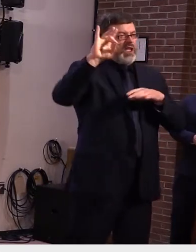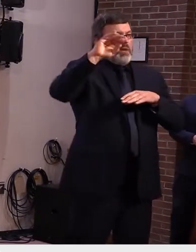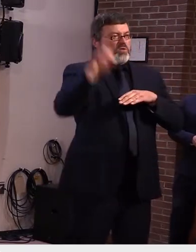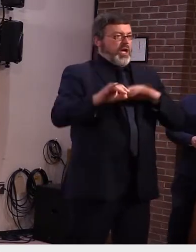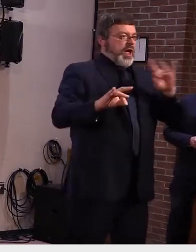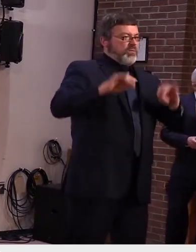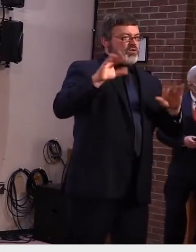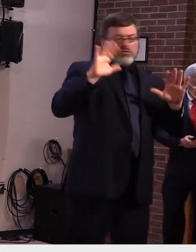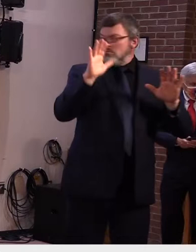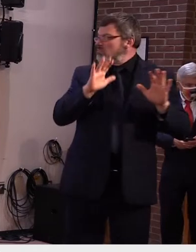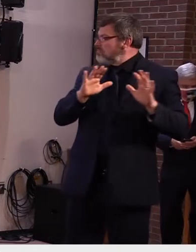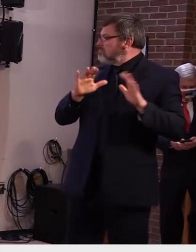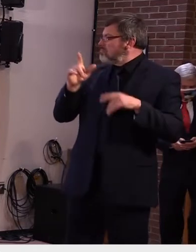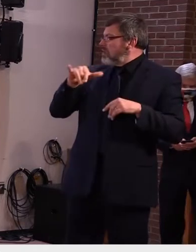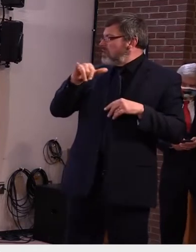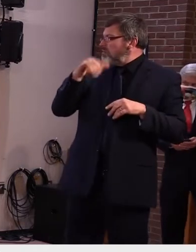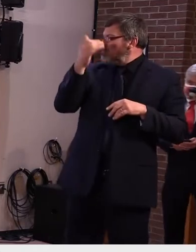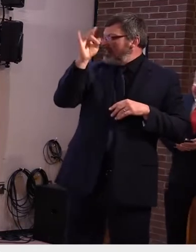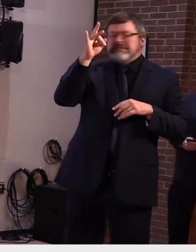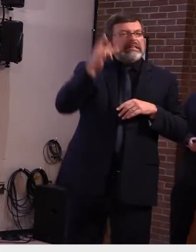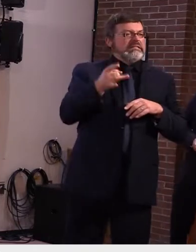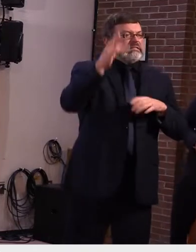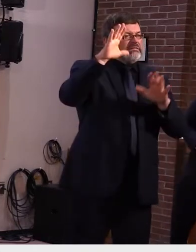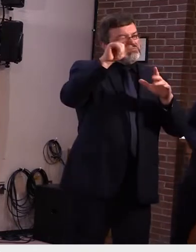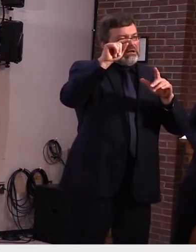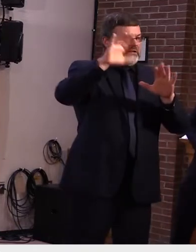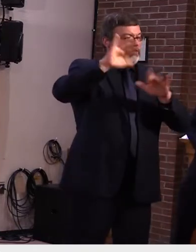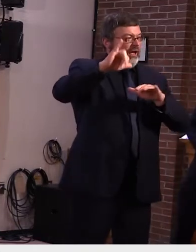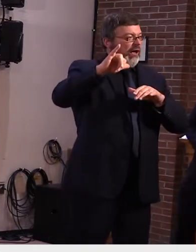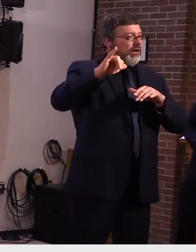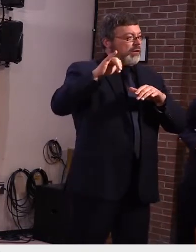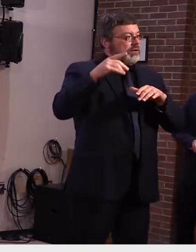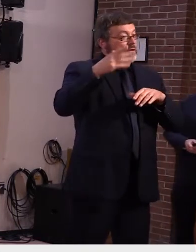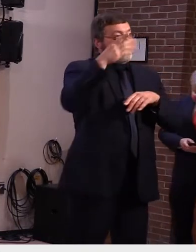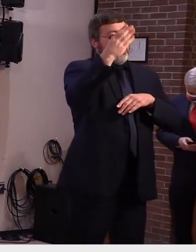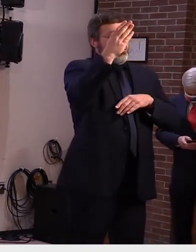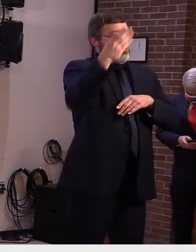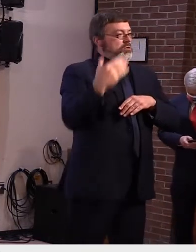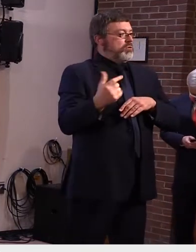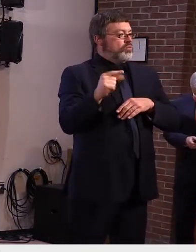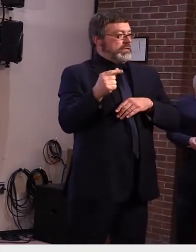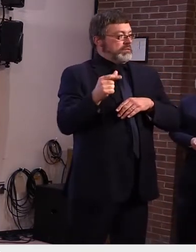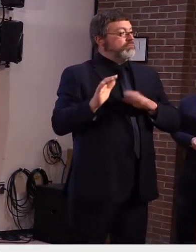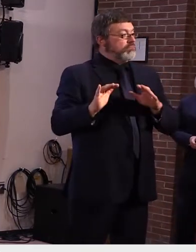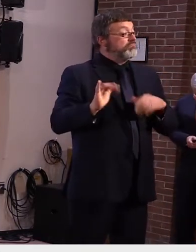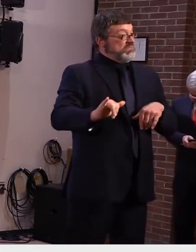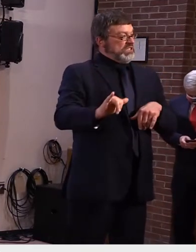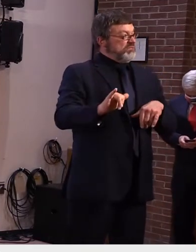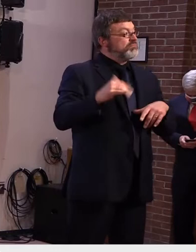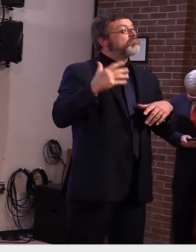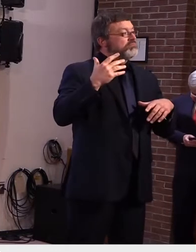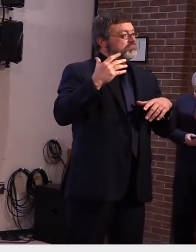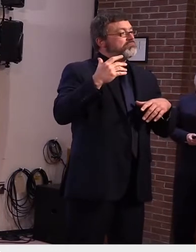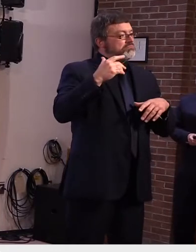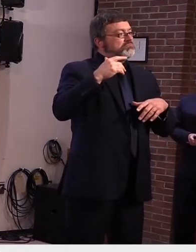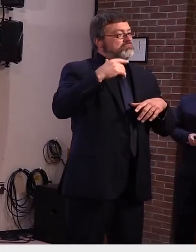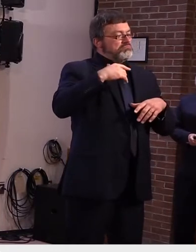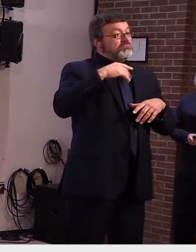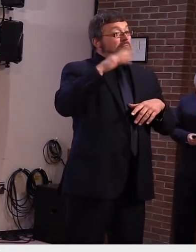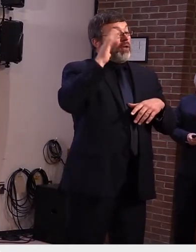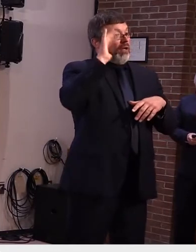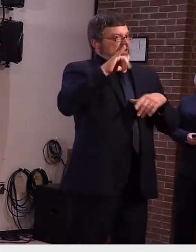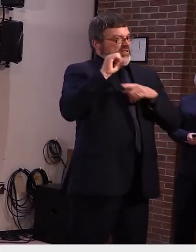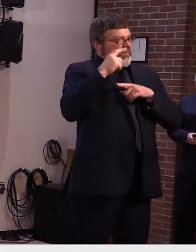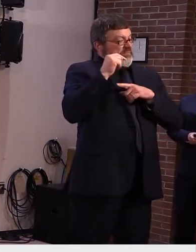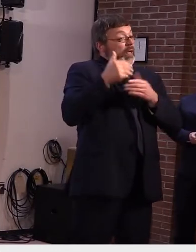so we do anticipate a shift to more in-person instruction the next time we do this collection at the end of October, so later this month. And if we